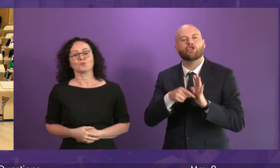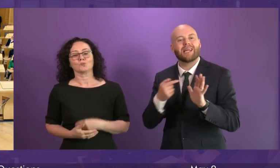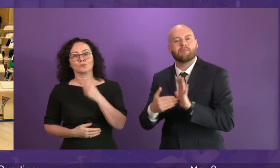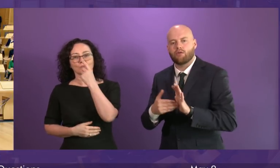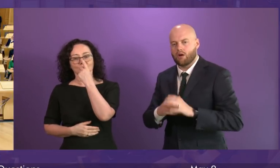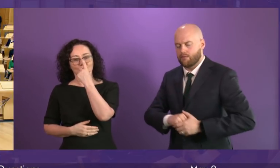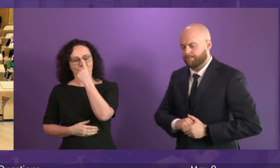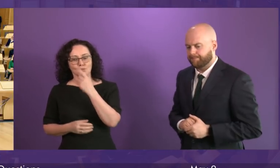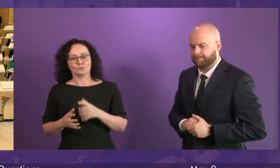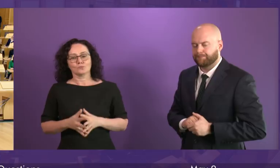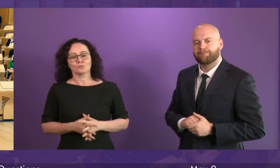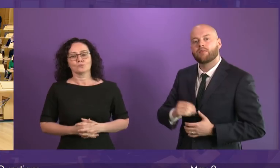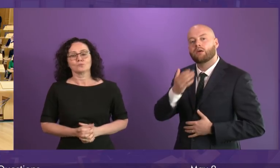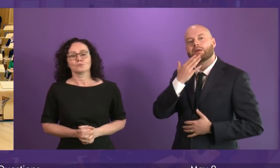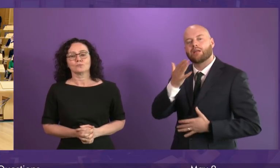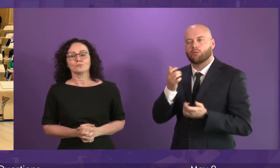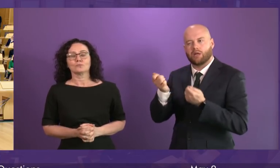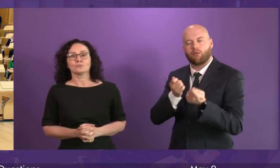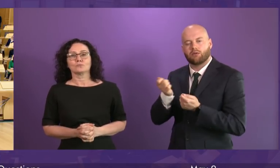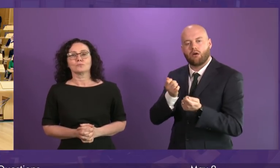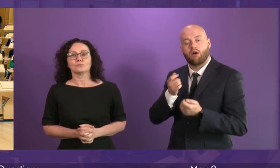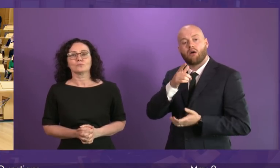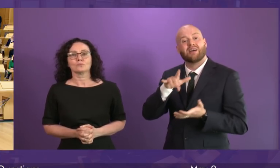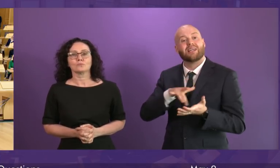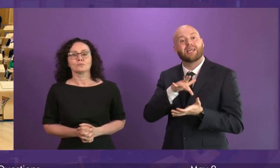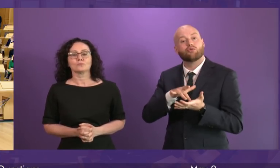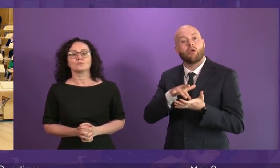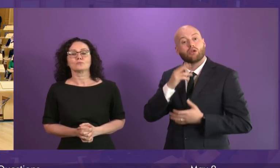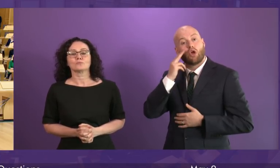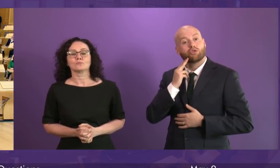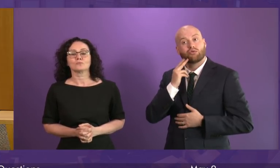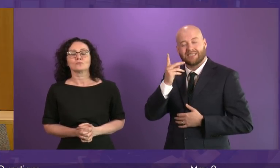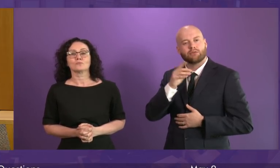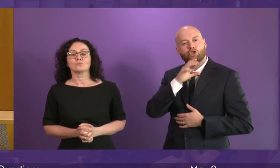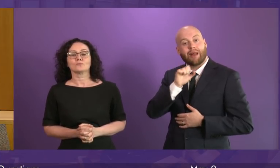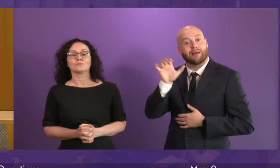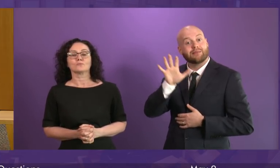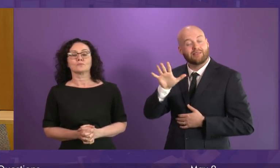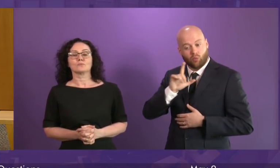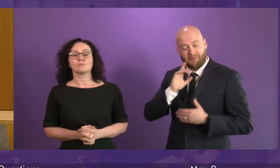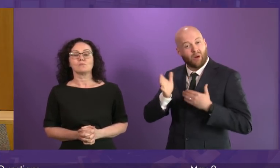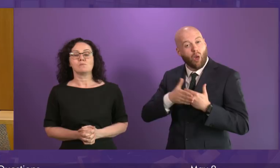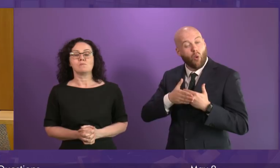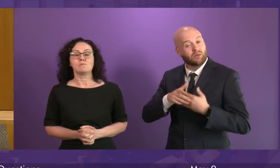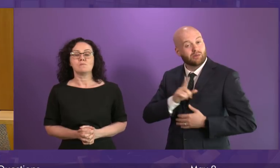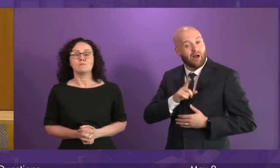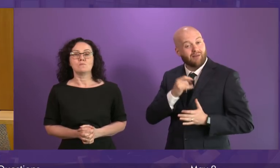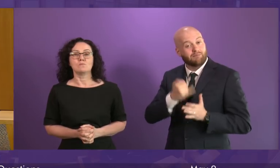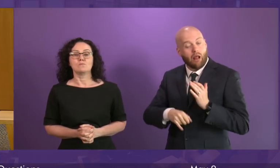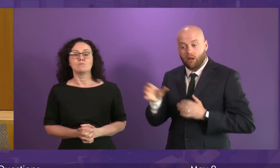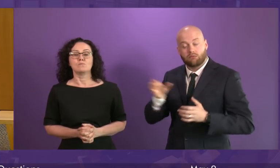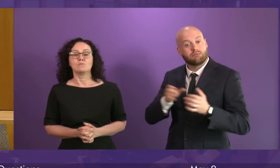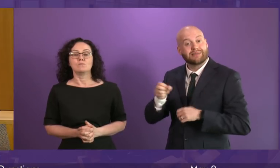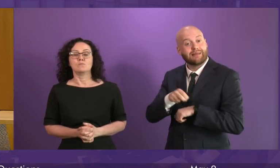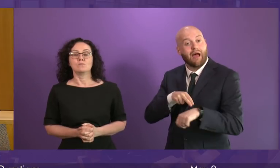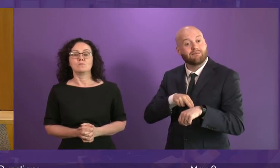The central nursery in Shetton will close in a month's time. The nursery have failed to recruit staff because the public sector are paying more